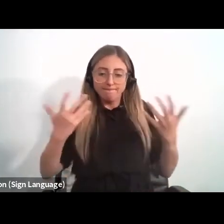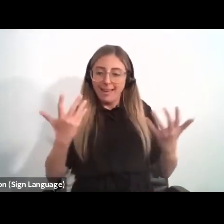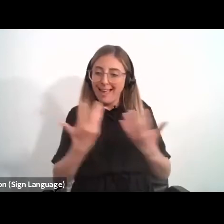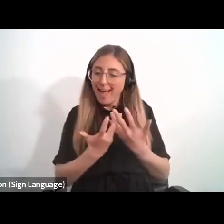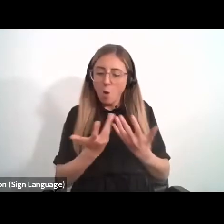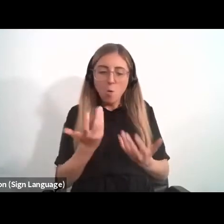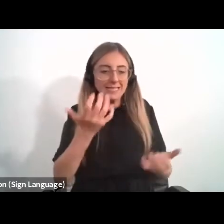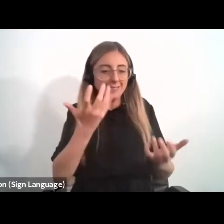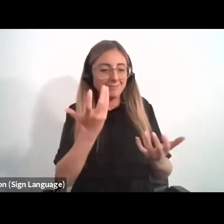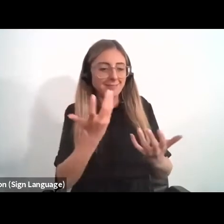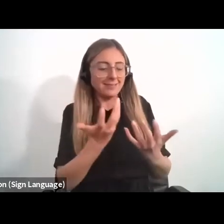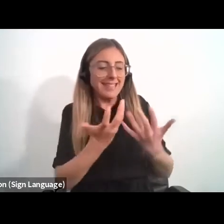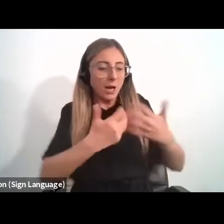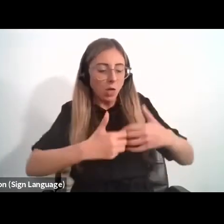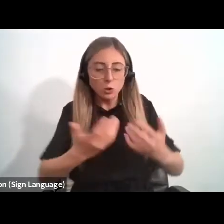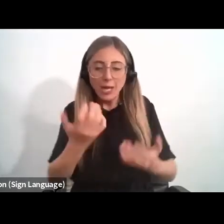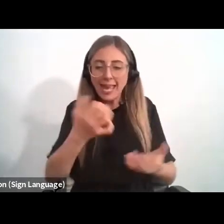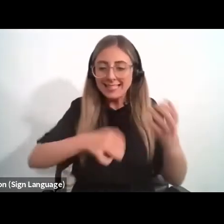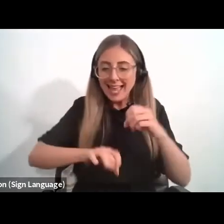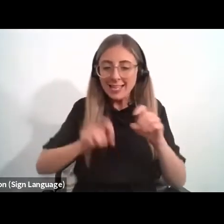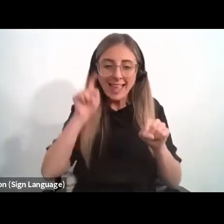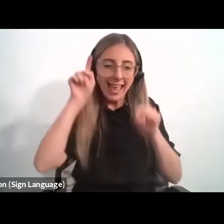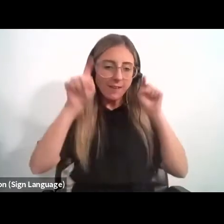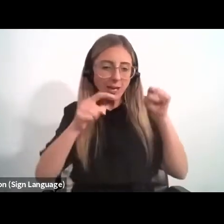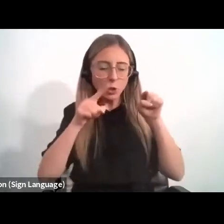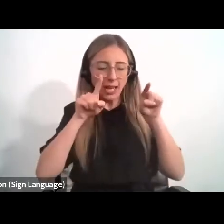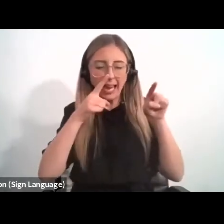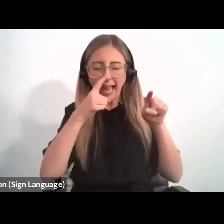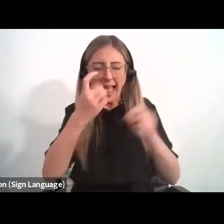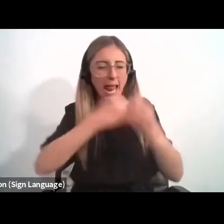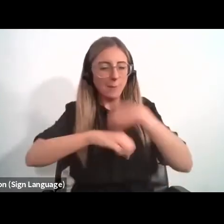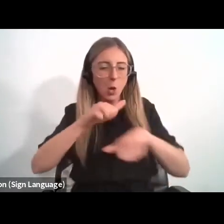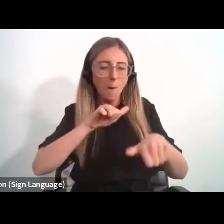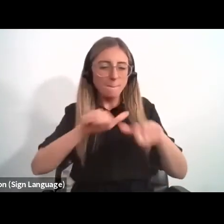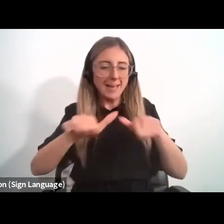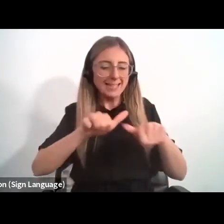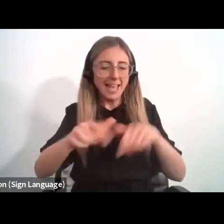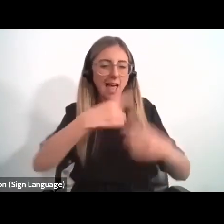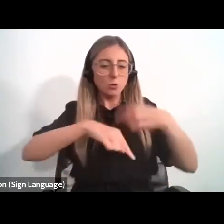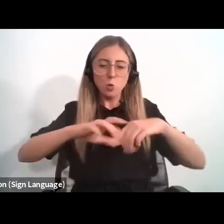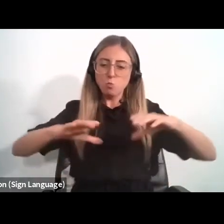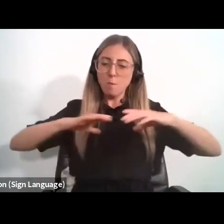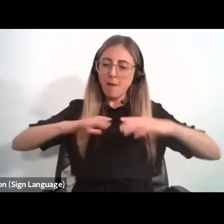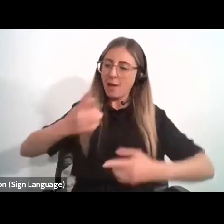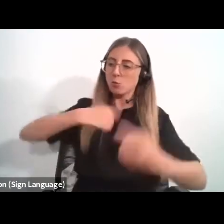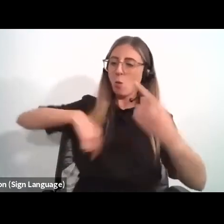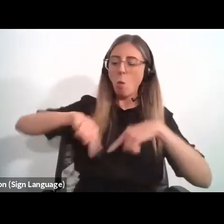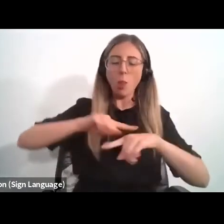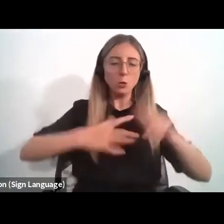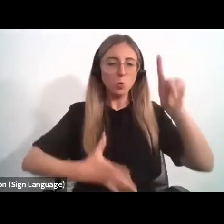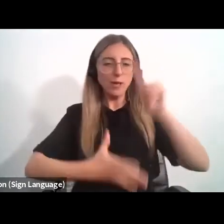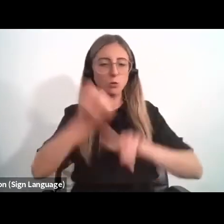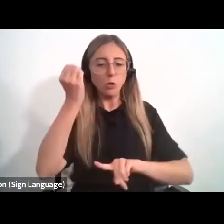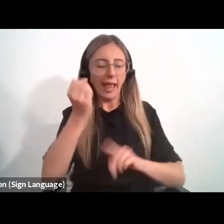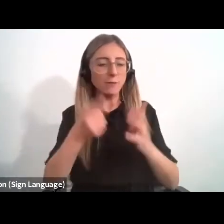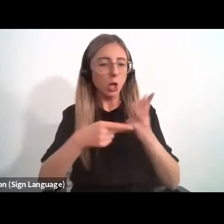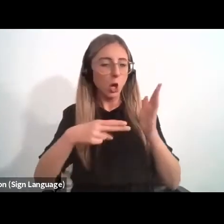technology, innovation can be better mobilized to propel us in our journey to achieving the UN